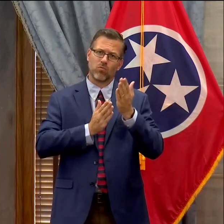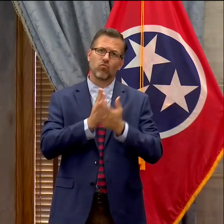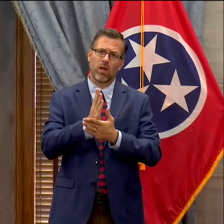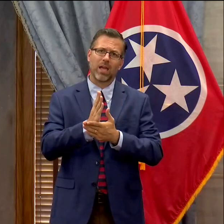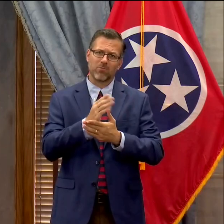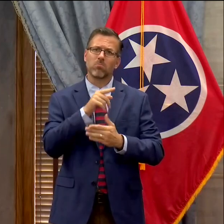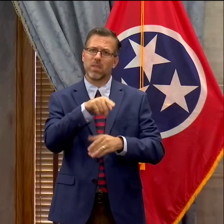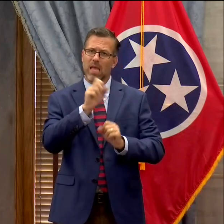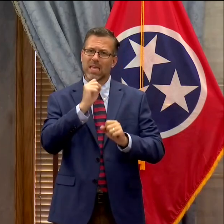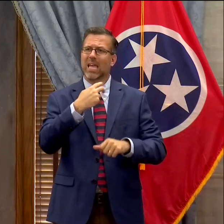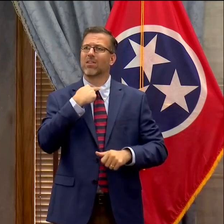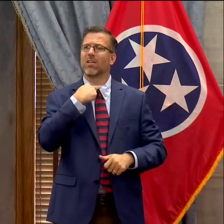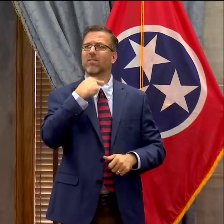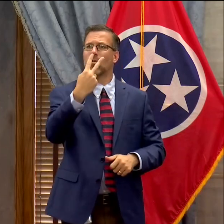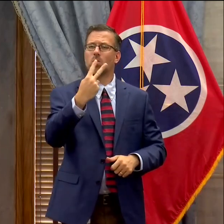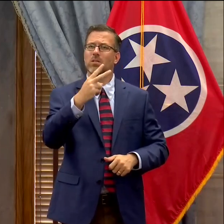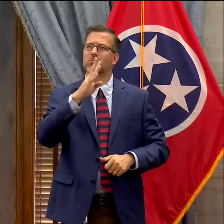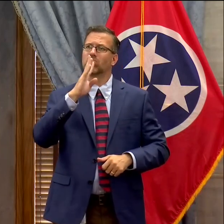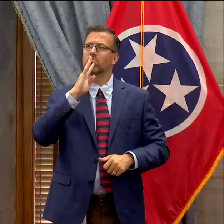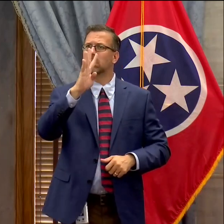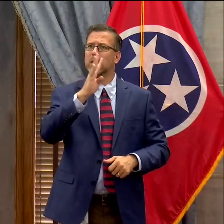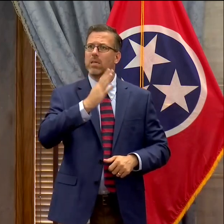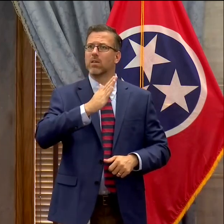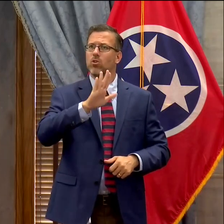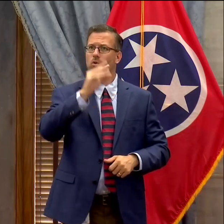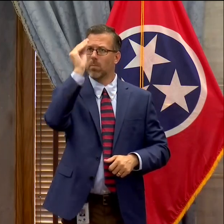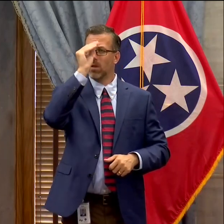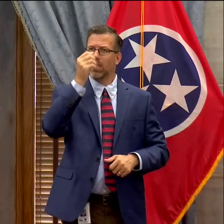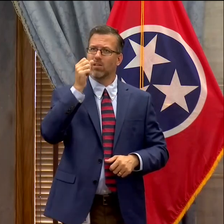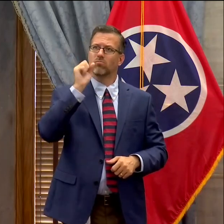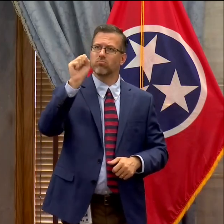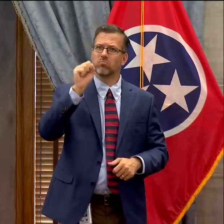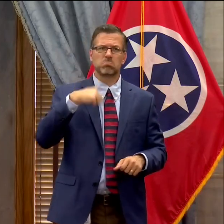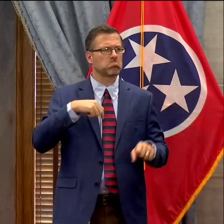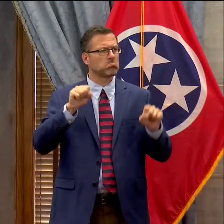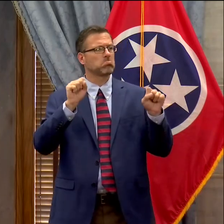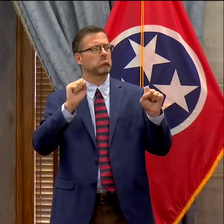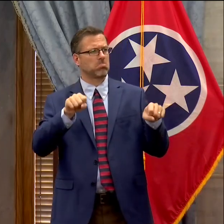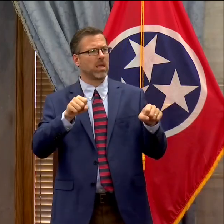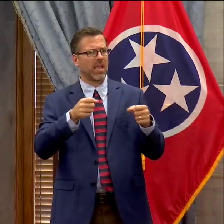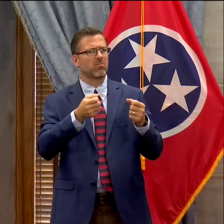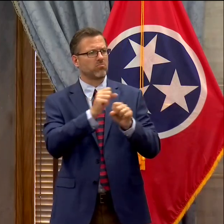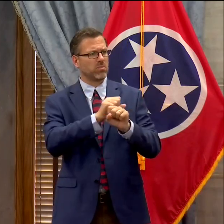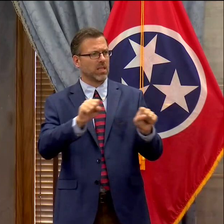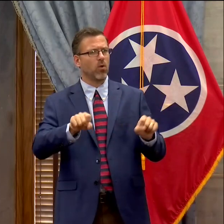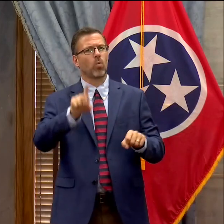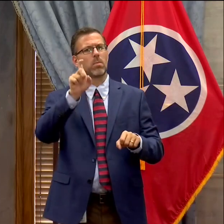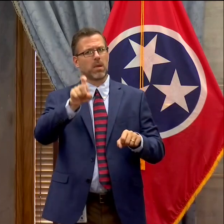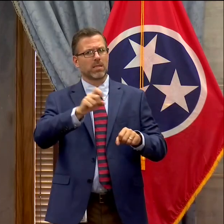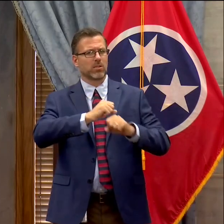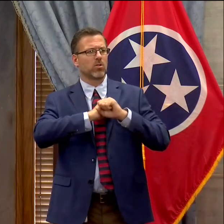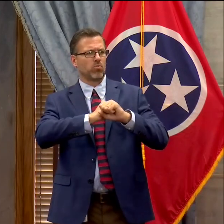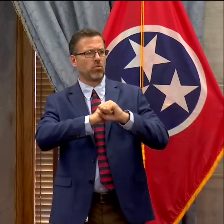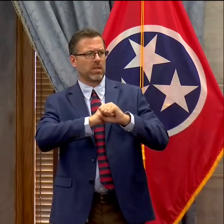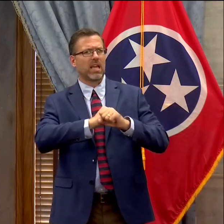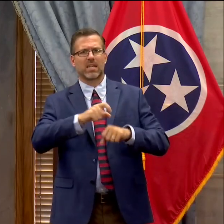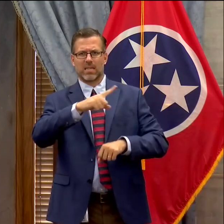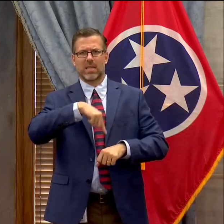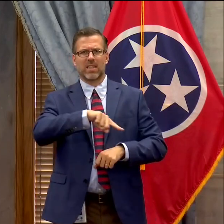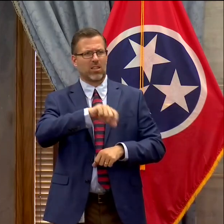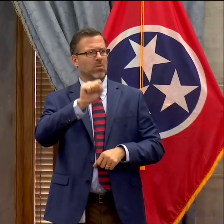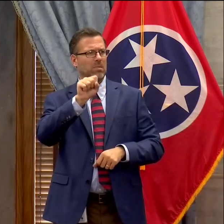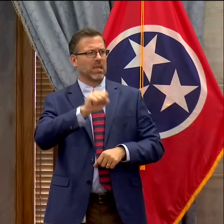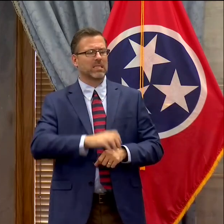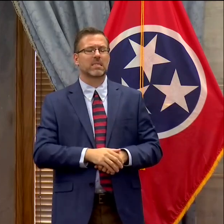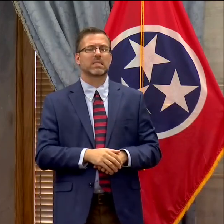who we are as America, and we need to make sure that we provide protection for that. At the same time, we